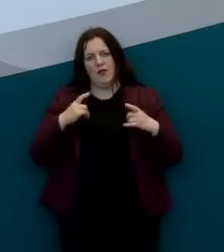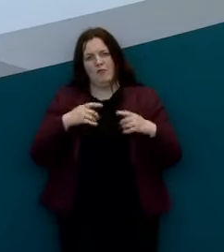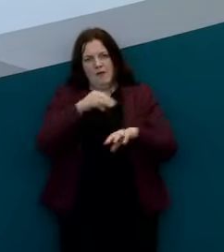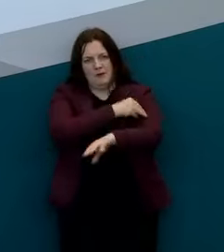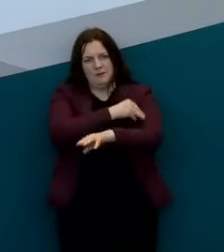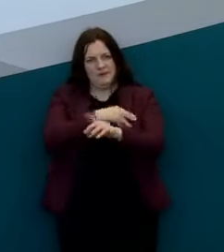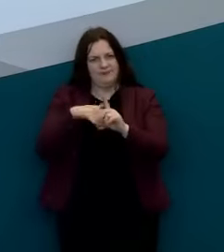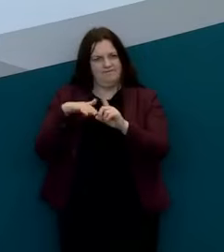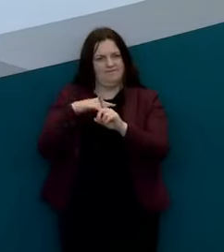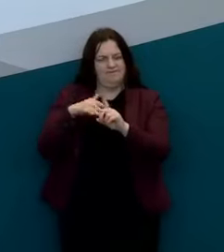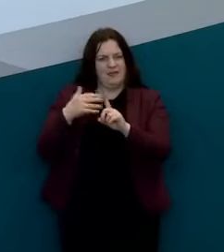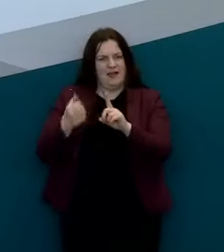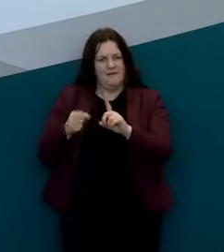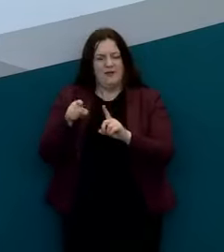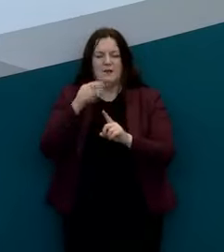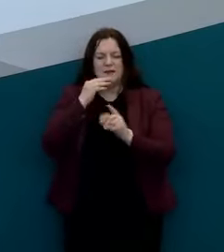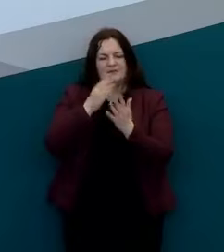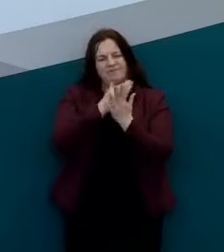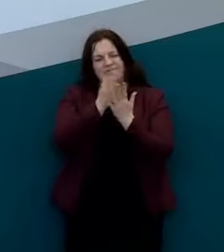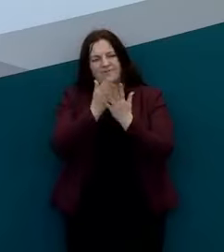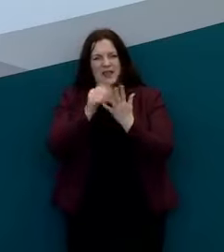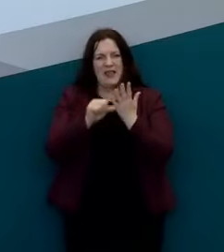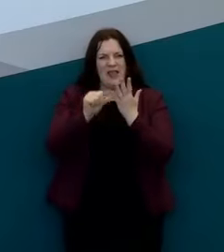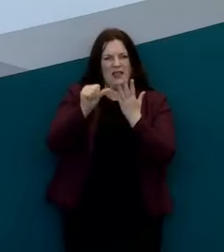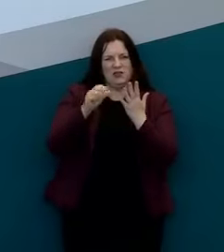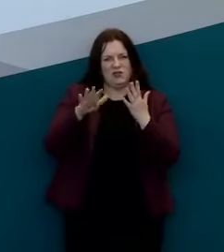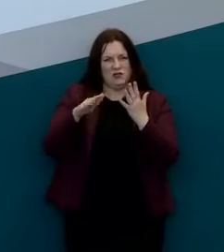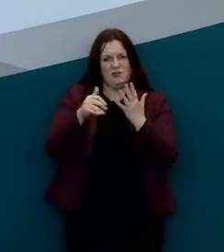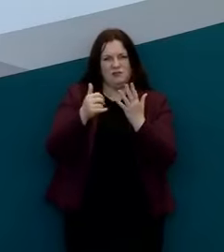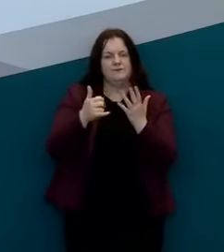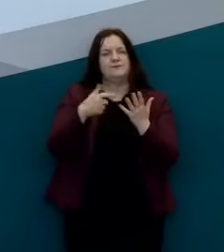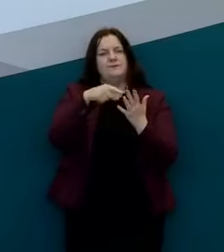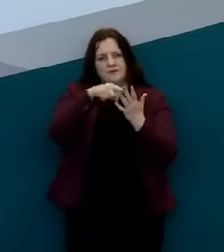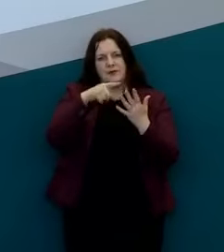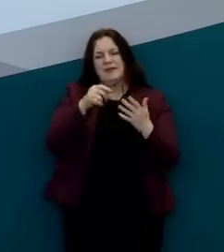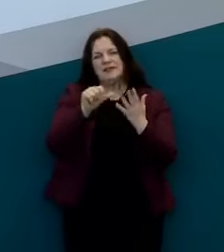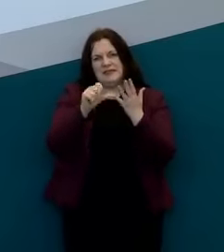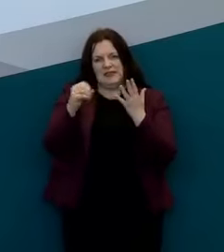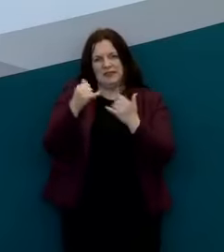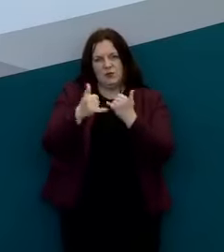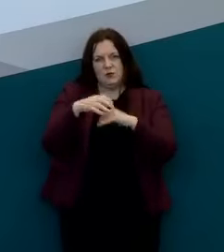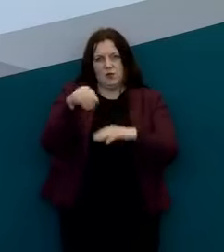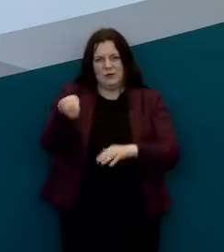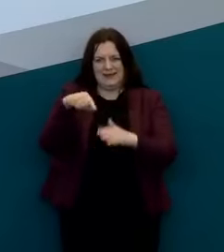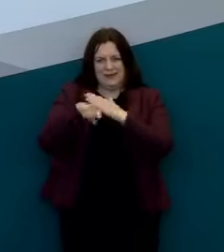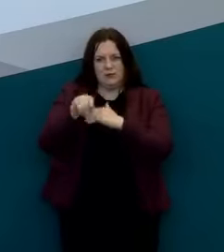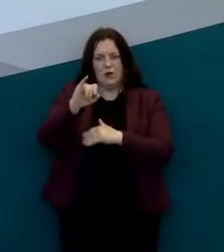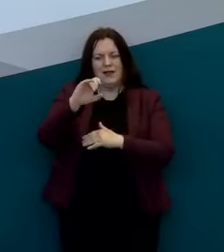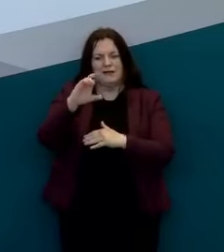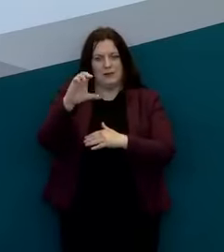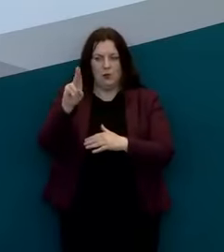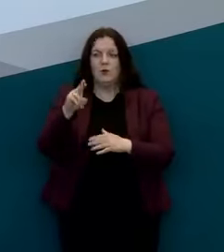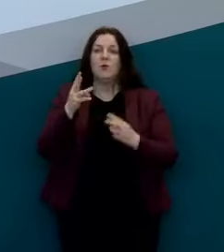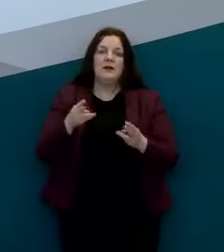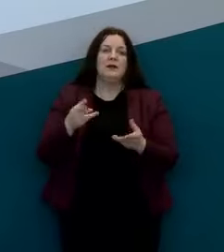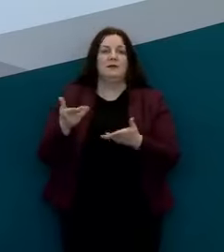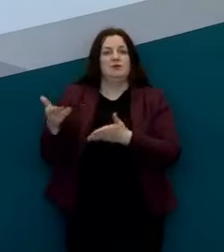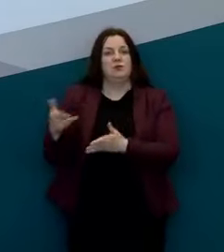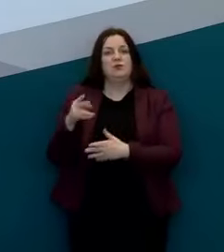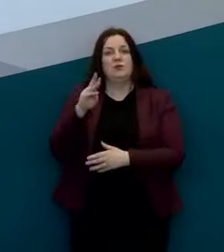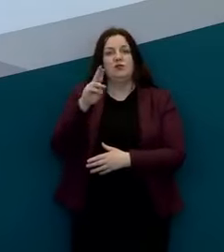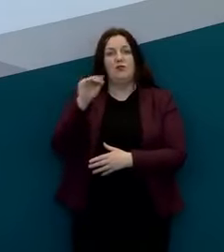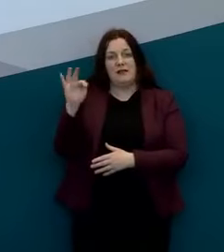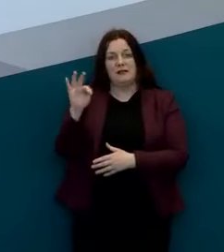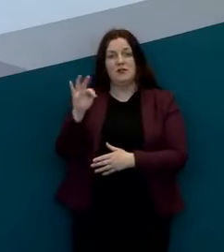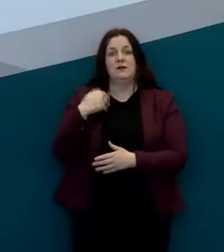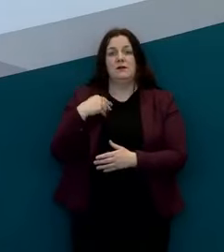the median age of those admissions to intensive care is 60. I'm now going to introduce again Professor Philip Nolan President of Newt